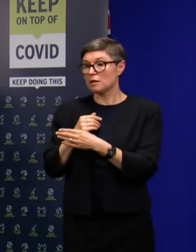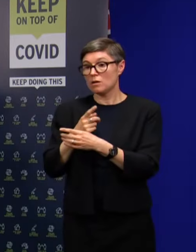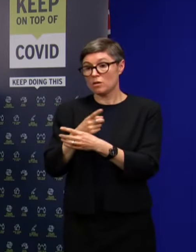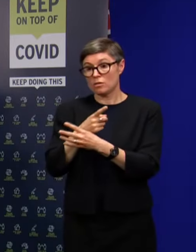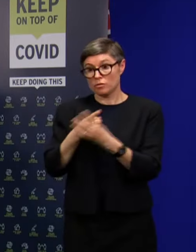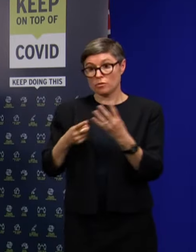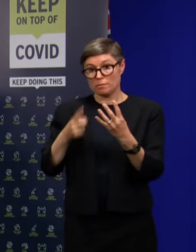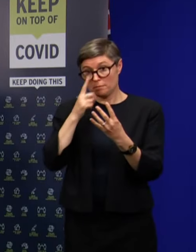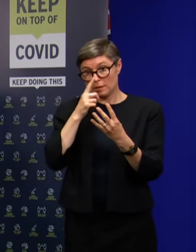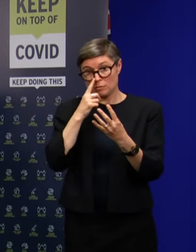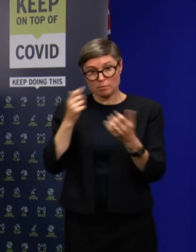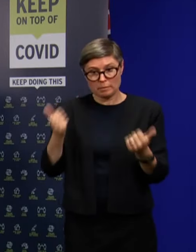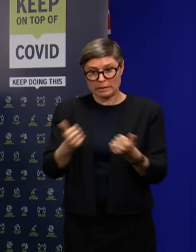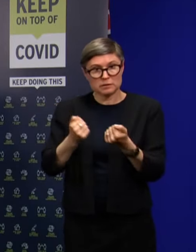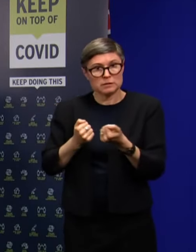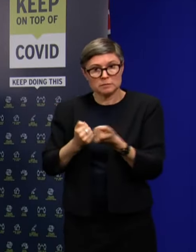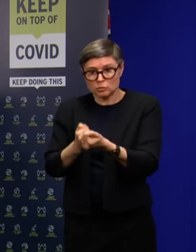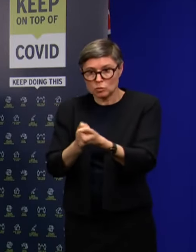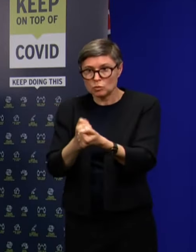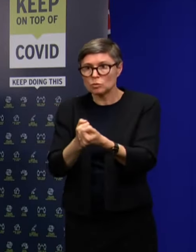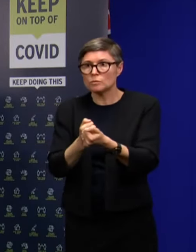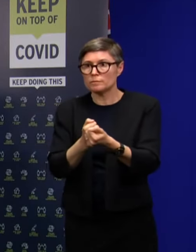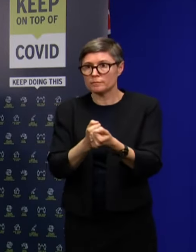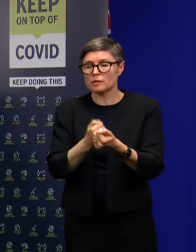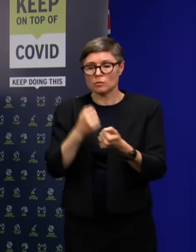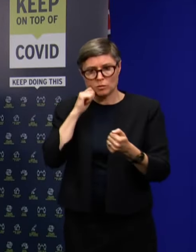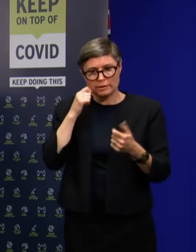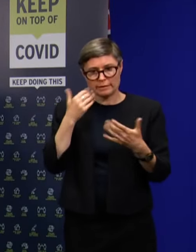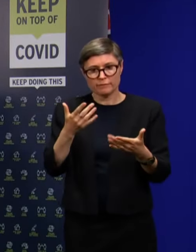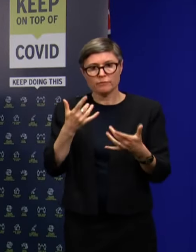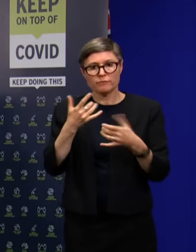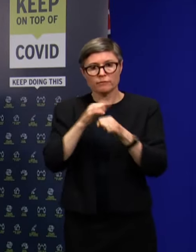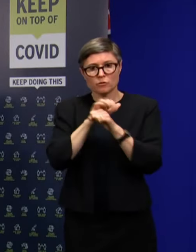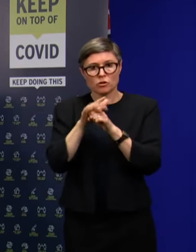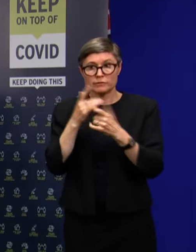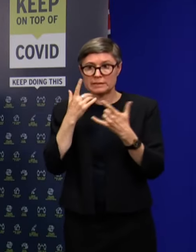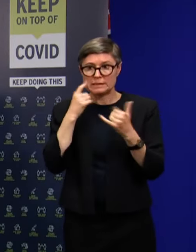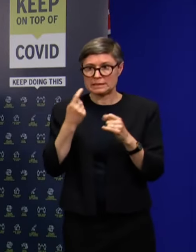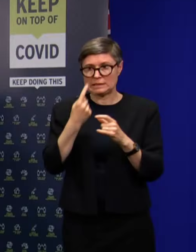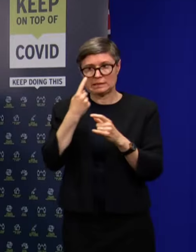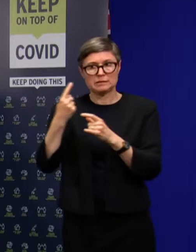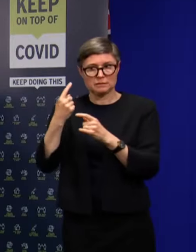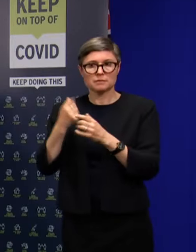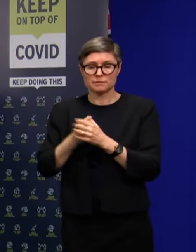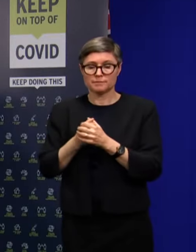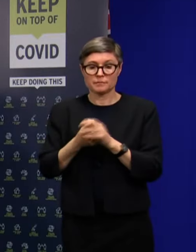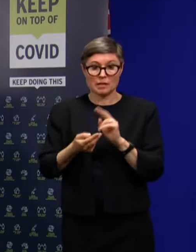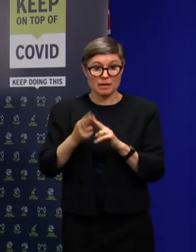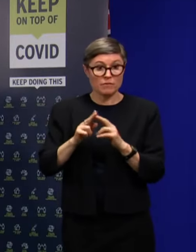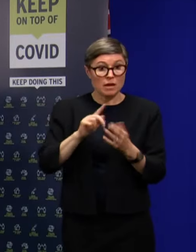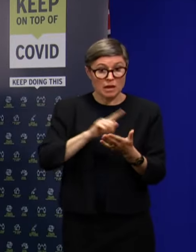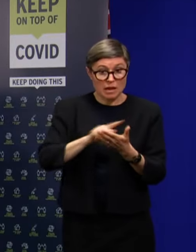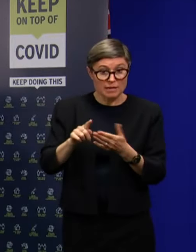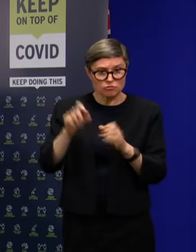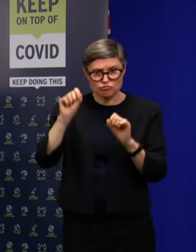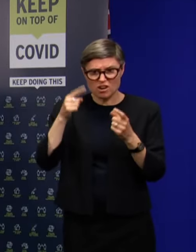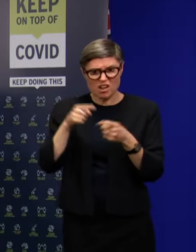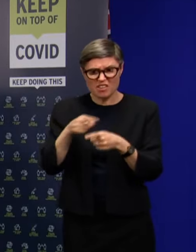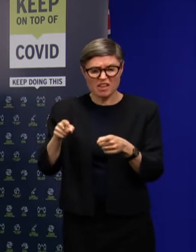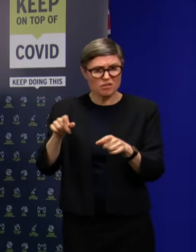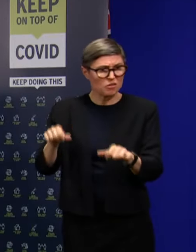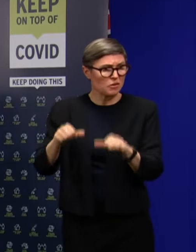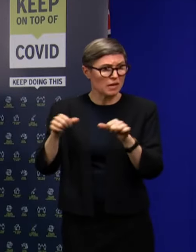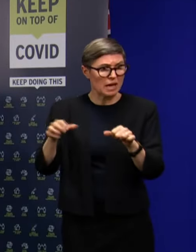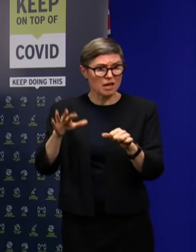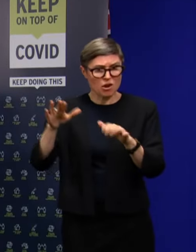provided with every support and a part of a testing regime. And as part of that risk assessment, if we determine that they're actually not primary,